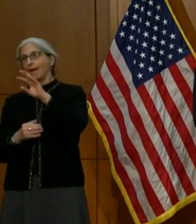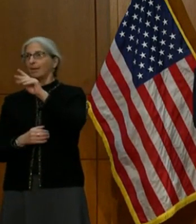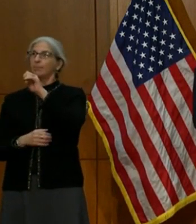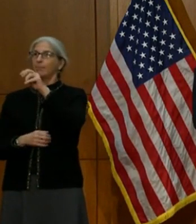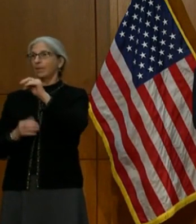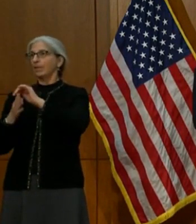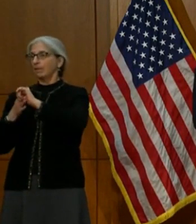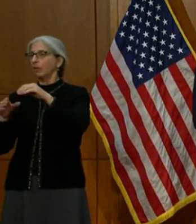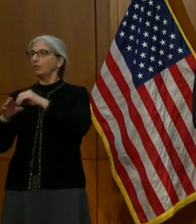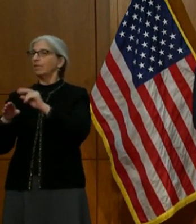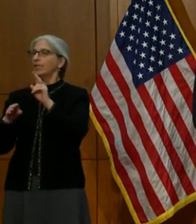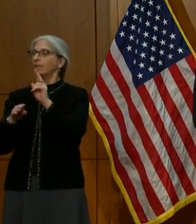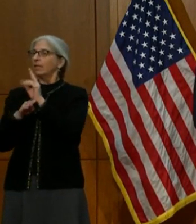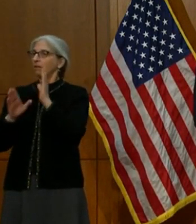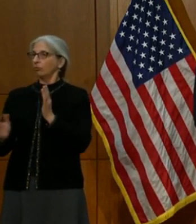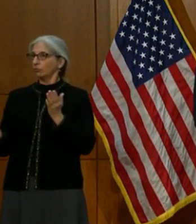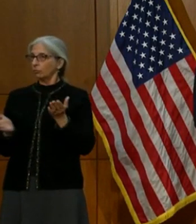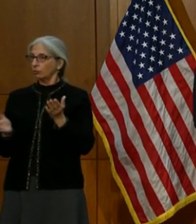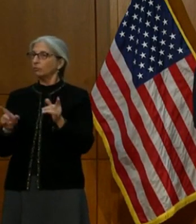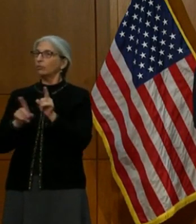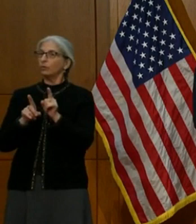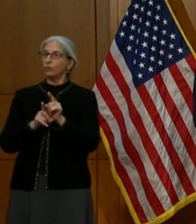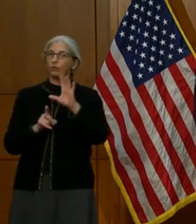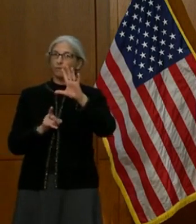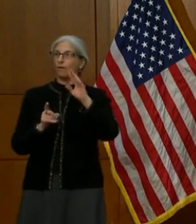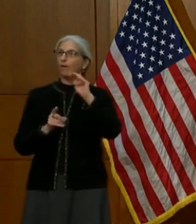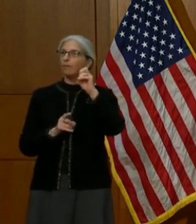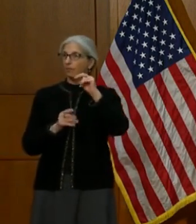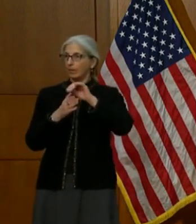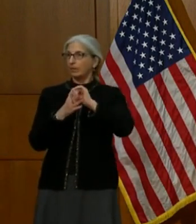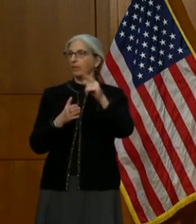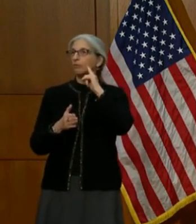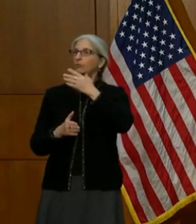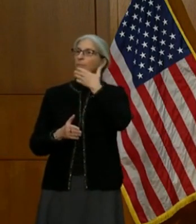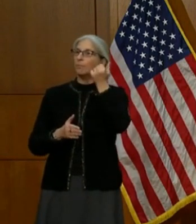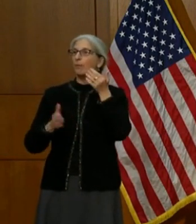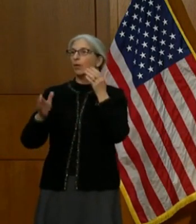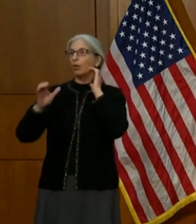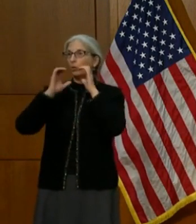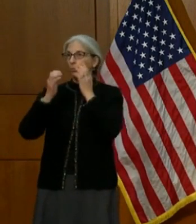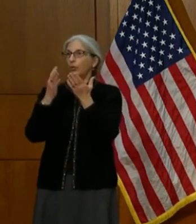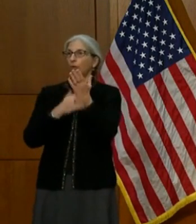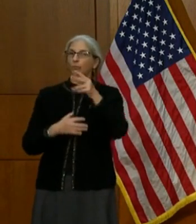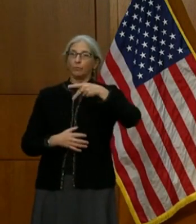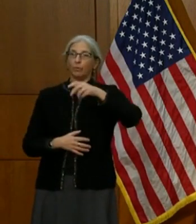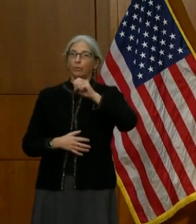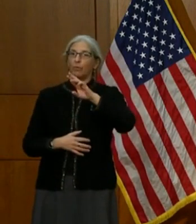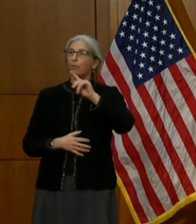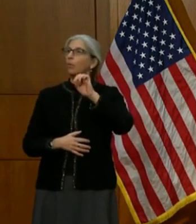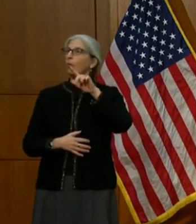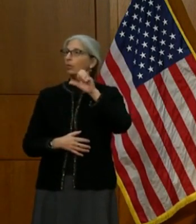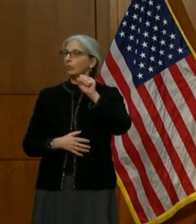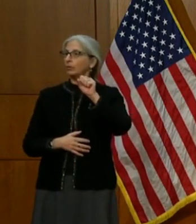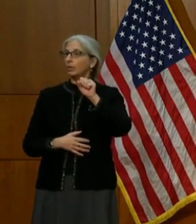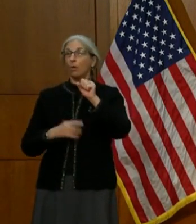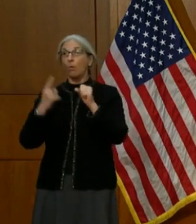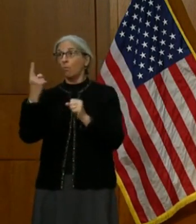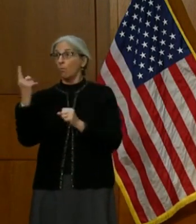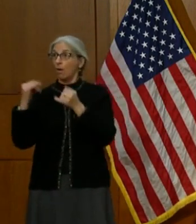to improve the technology to better communicate through portals. Thank you, Megan. I'm going to take one more question on the